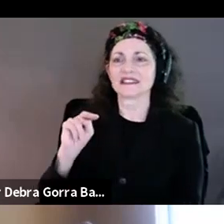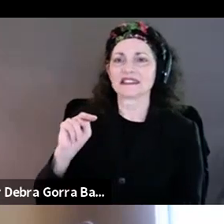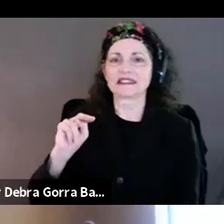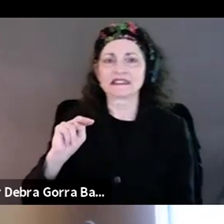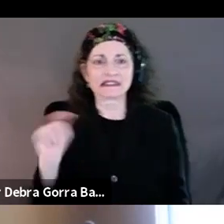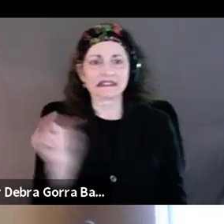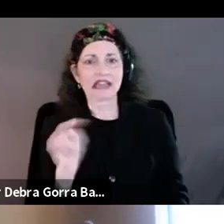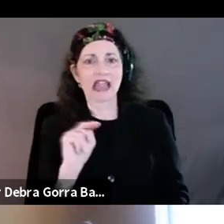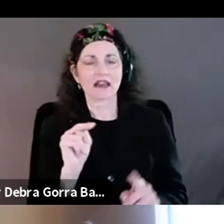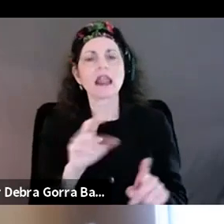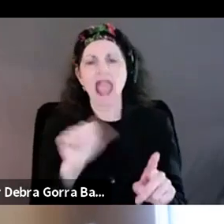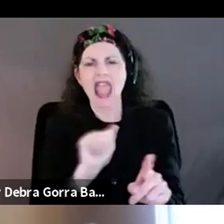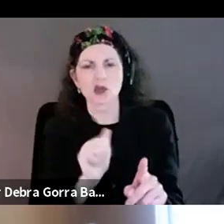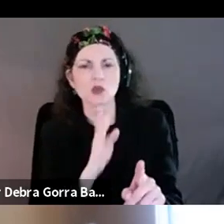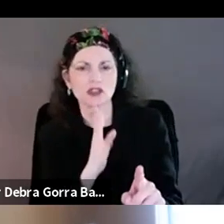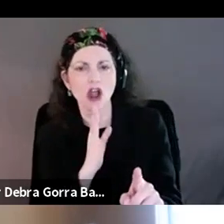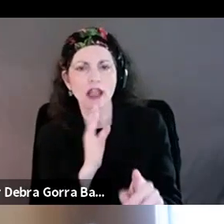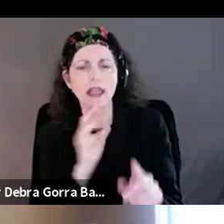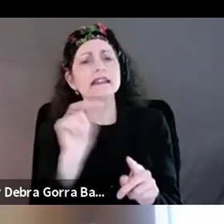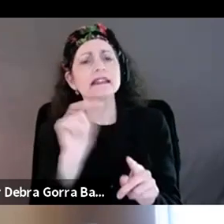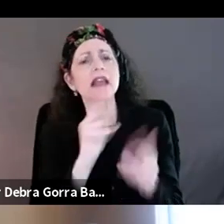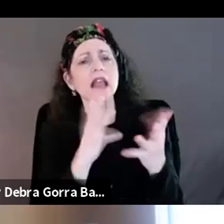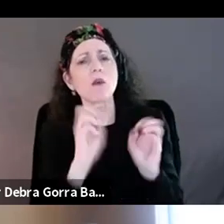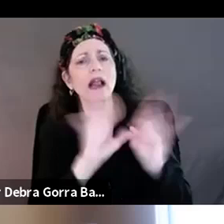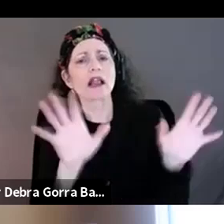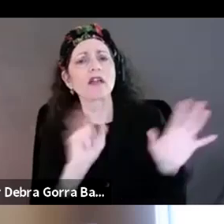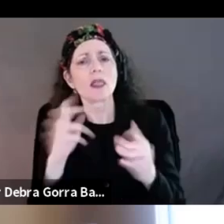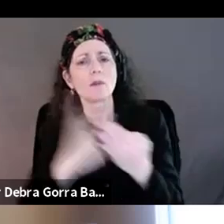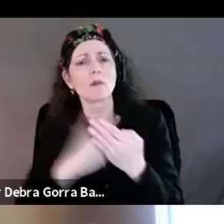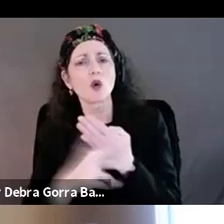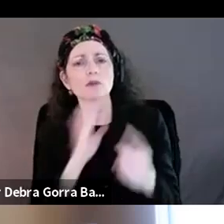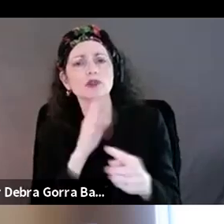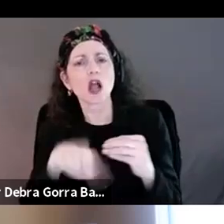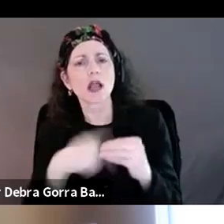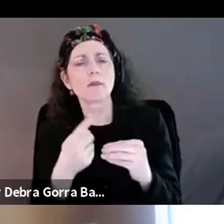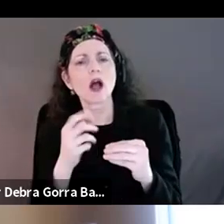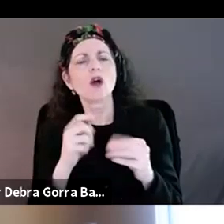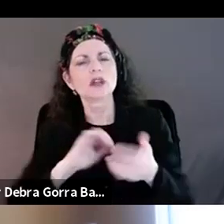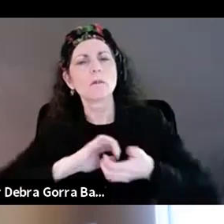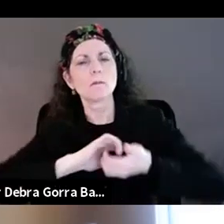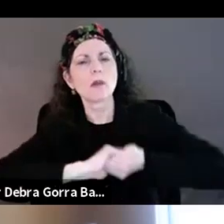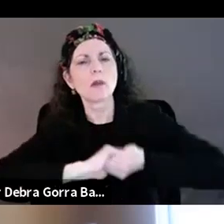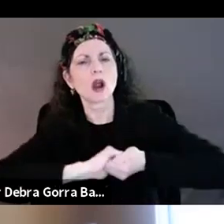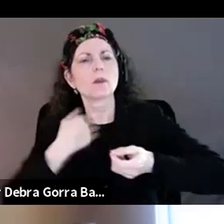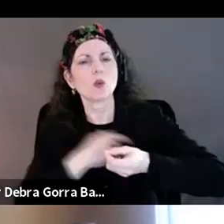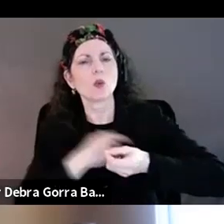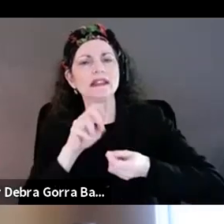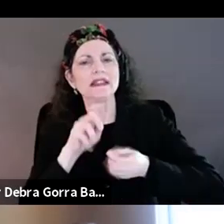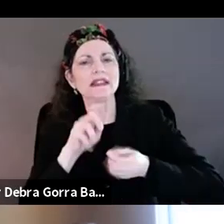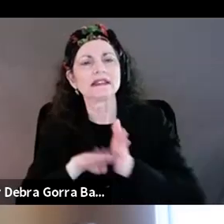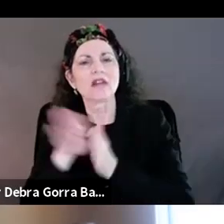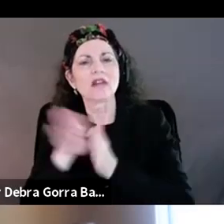clarify the program that Storm is talking about is this partnership that we have developed with Adobe. It's a fellowship